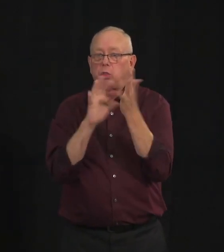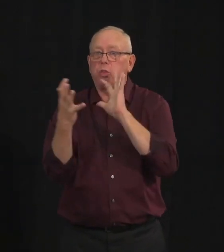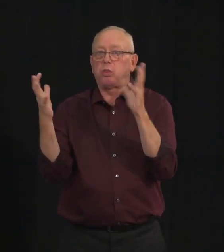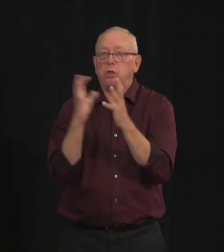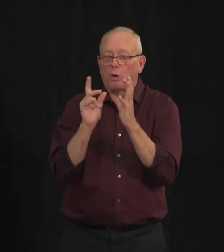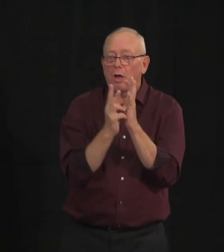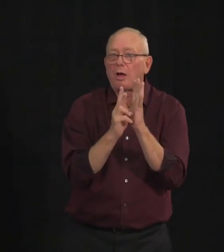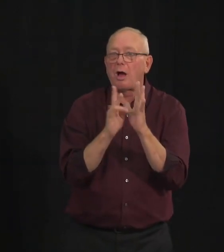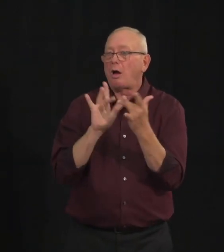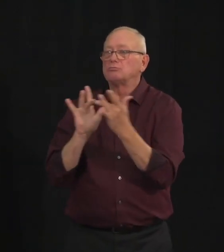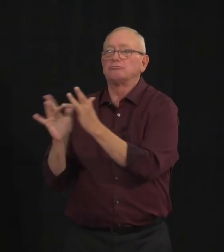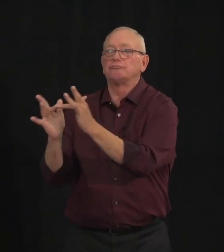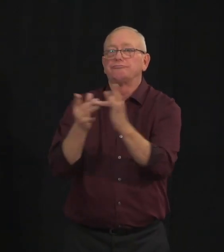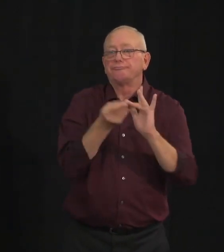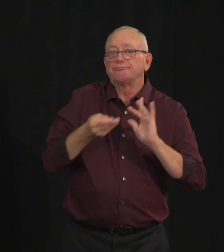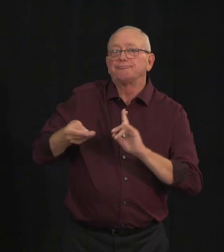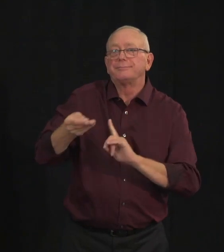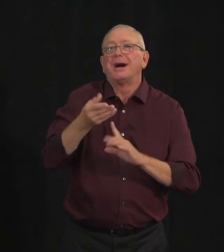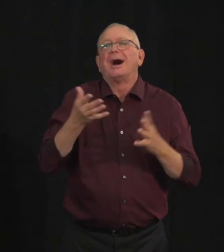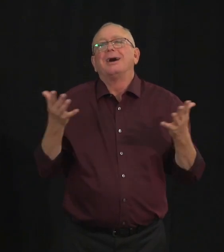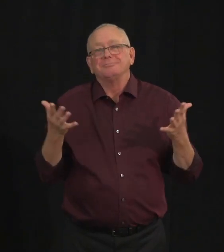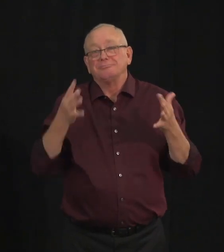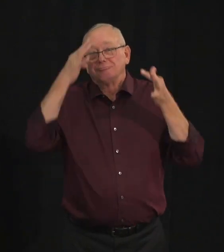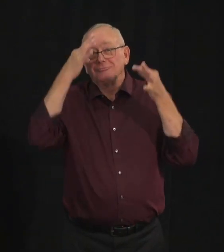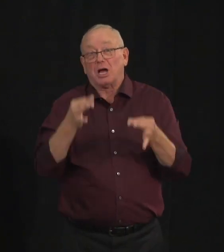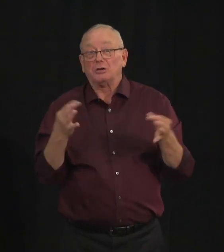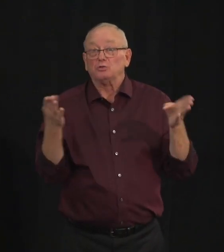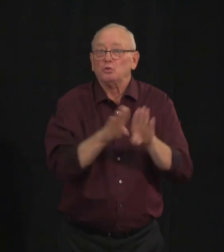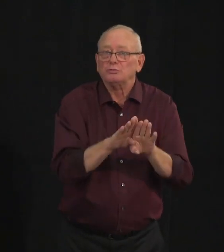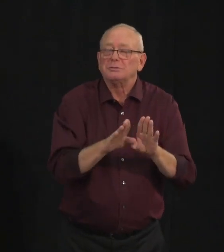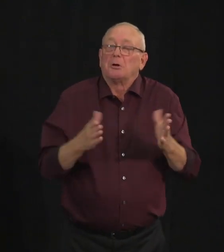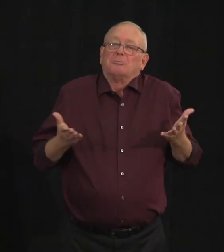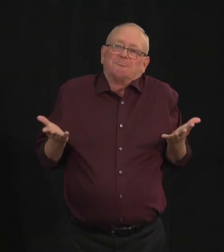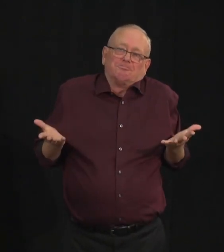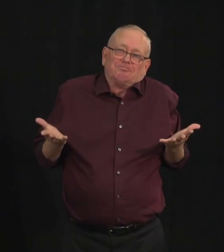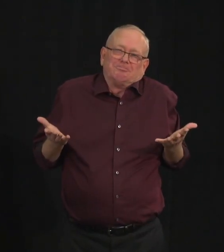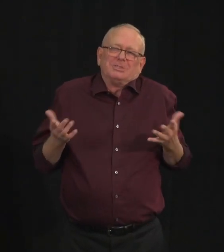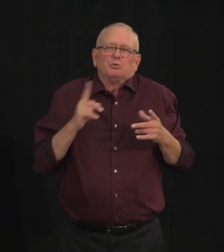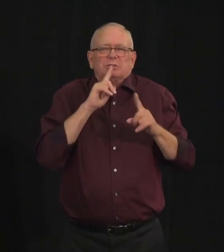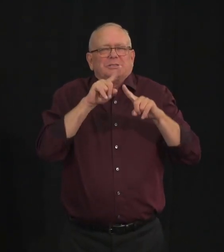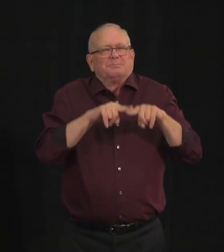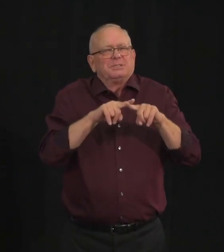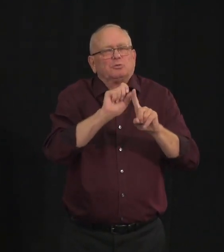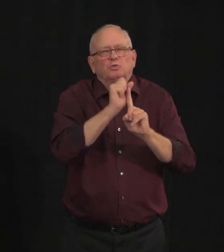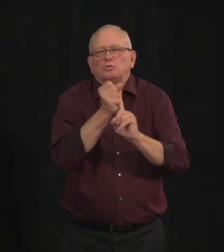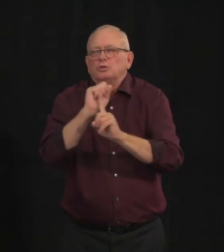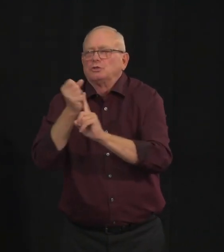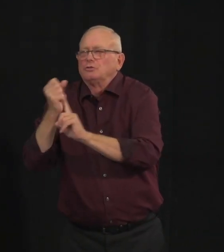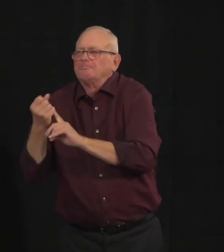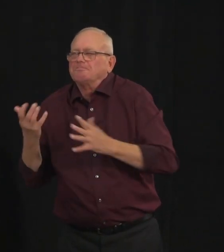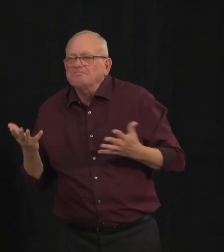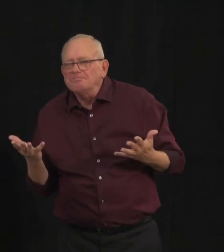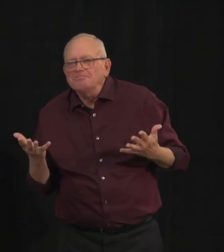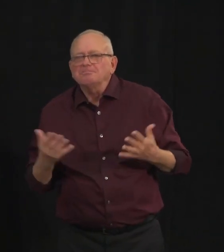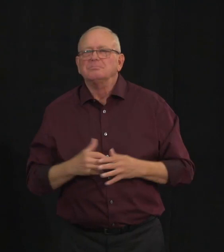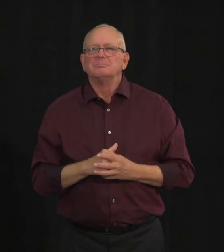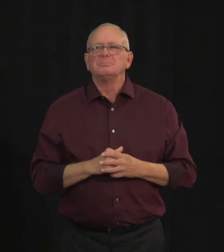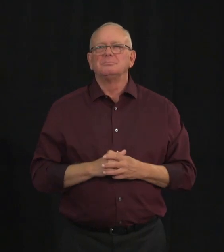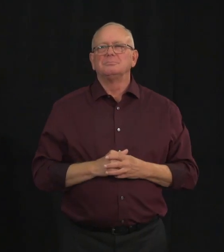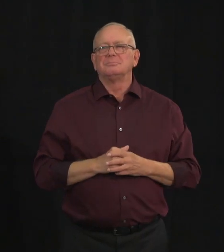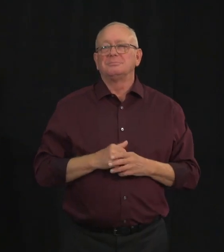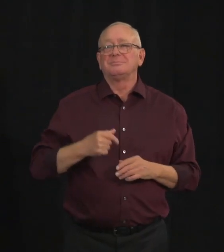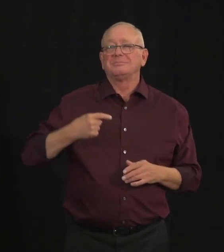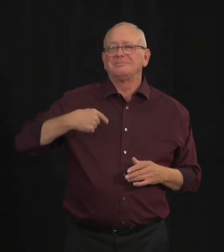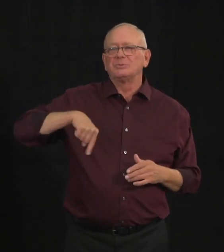on that particular situation. In order to ensure that all tools are available to public health and educational